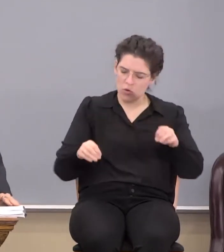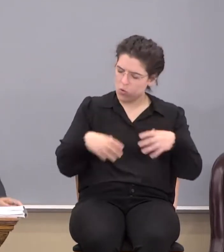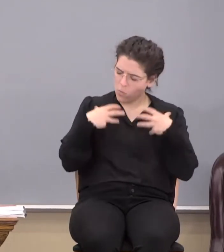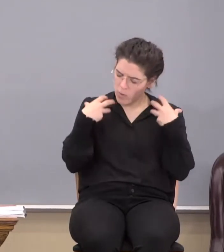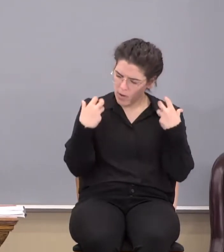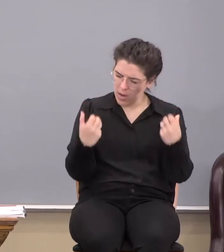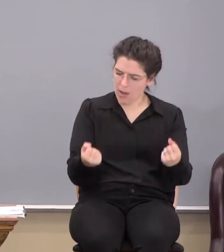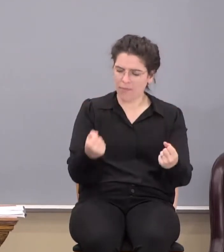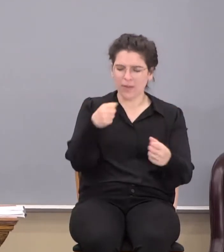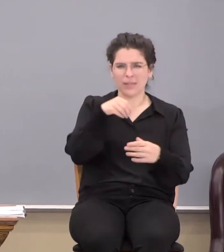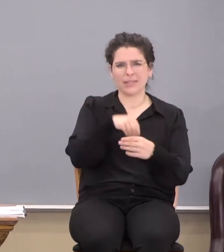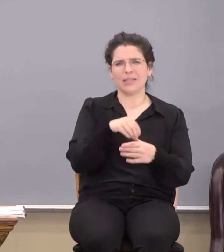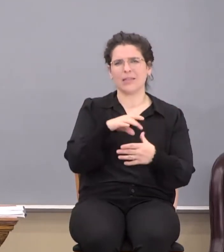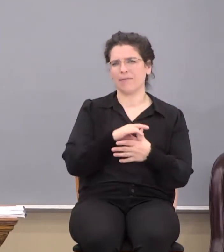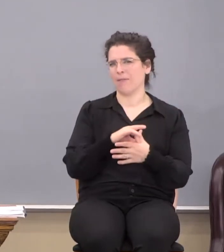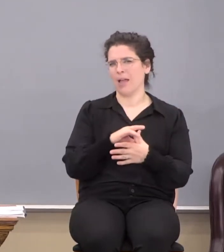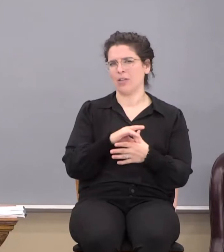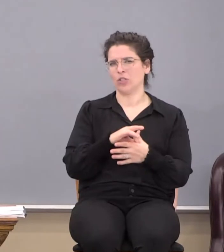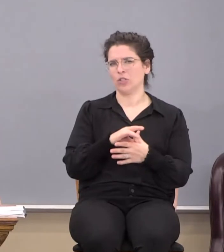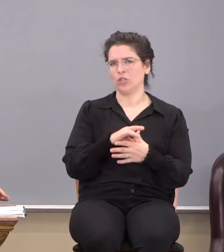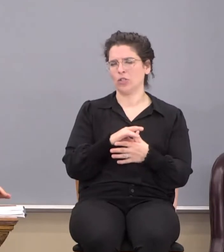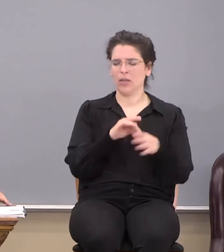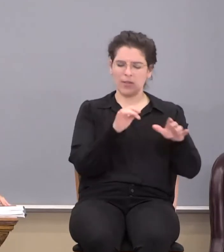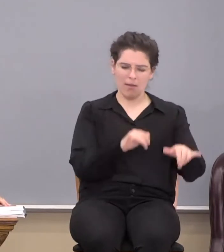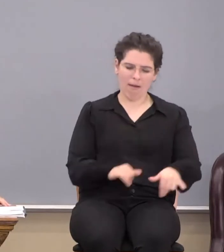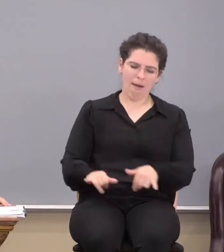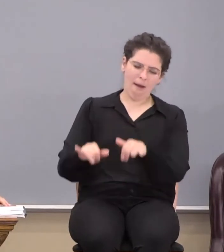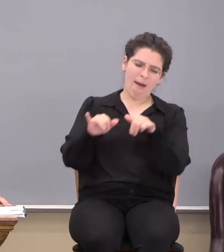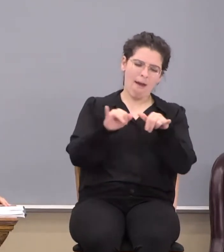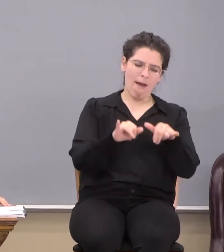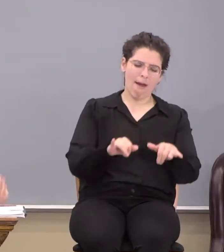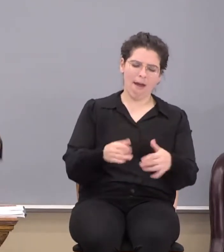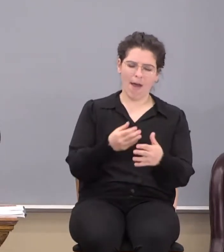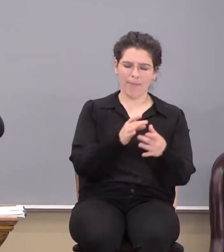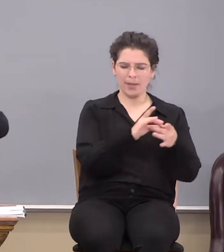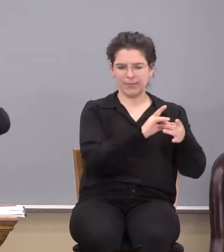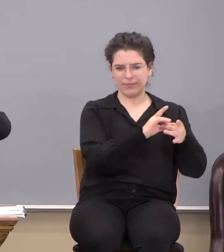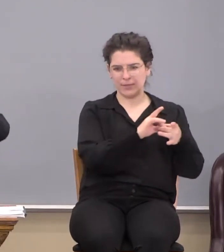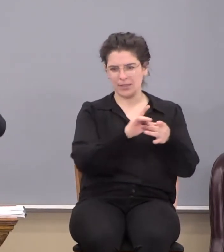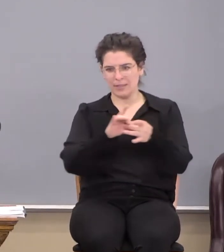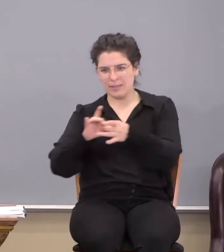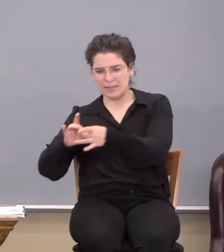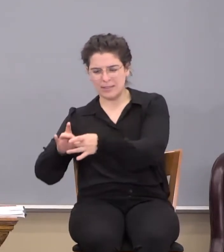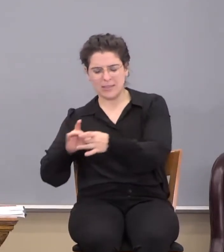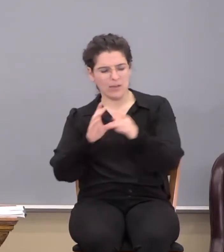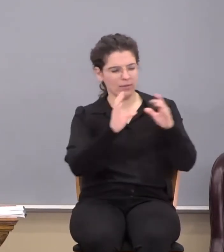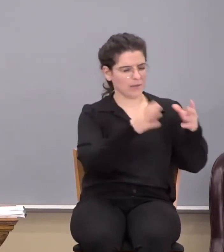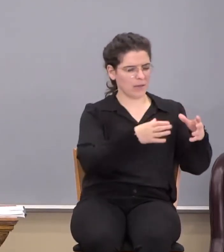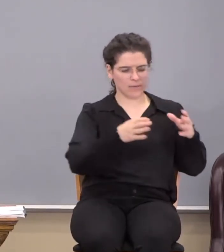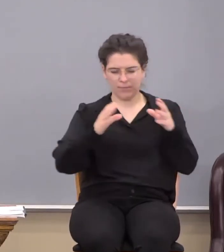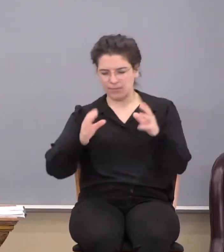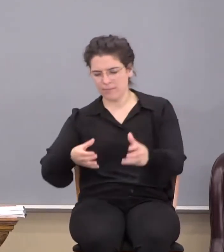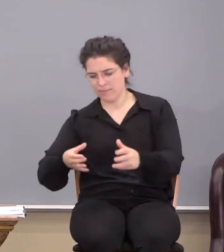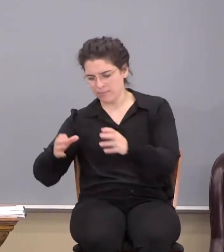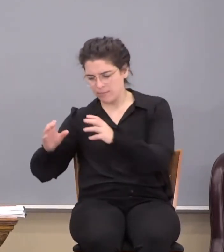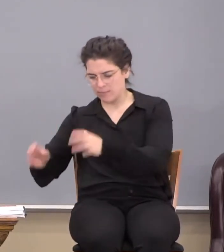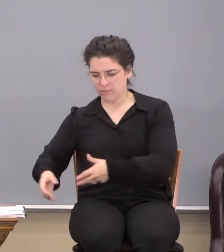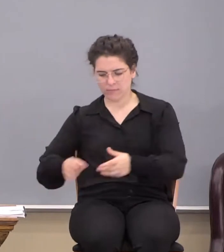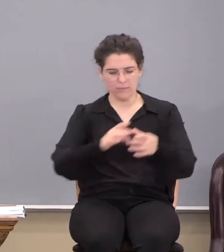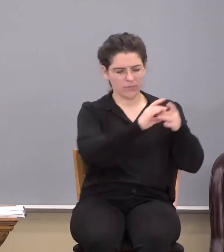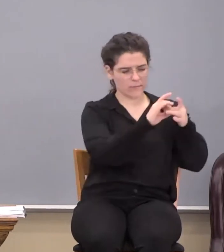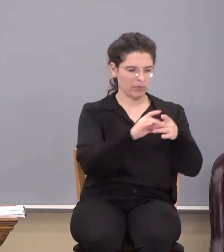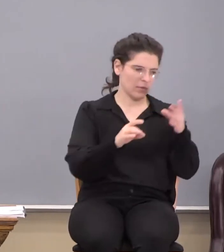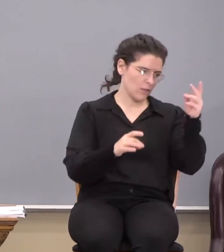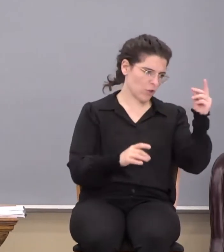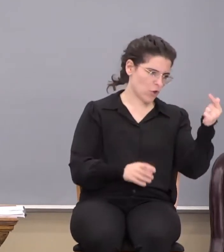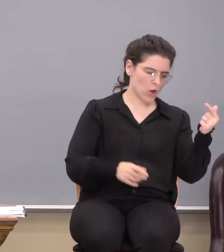confidence in the flesh. The common thread that links those three groups or categories of doctrinal information together, the dogs,